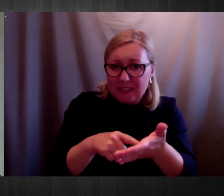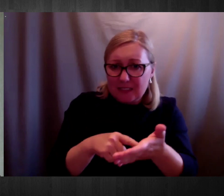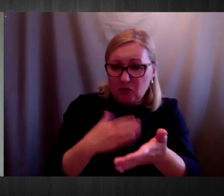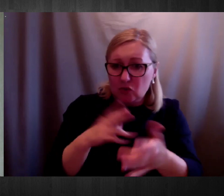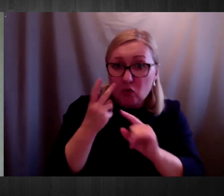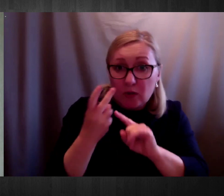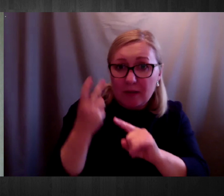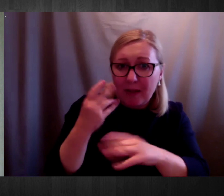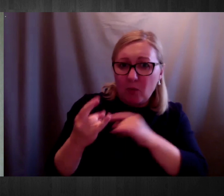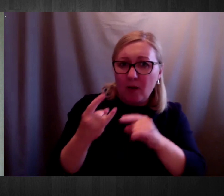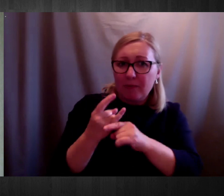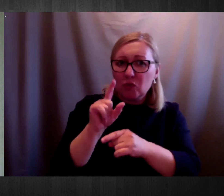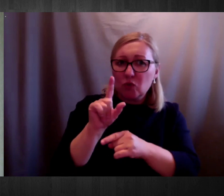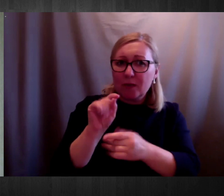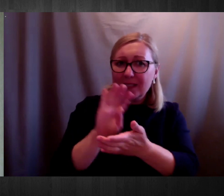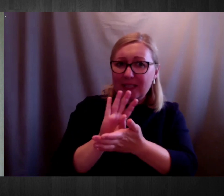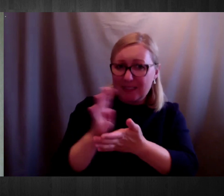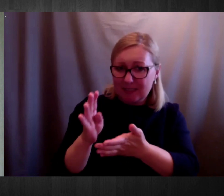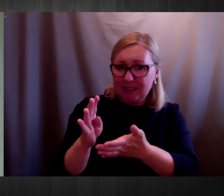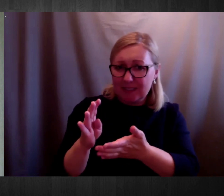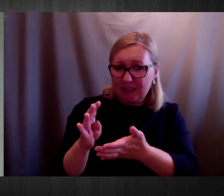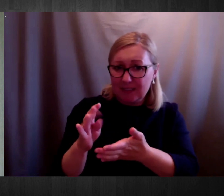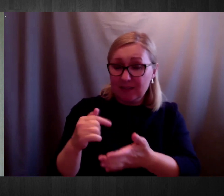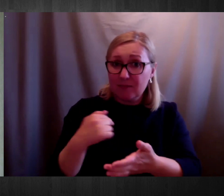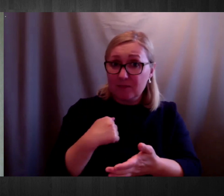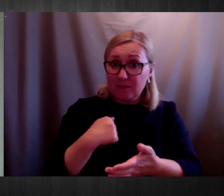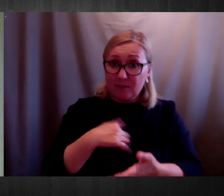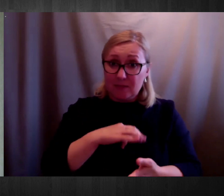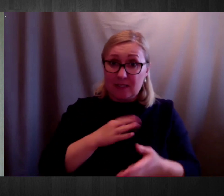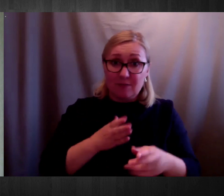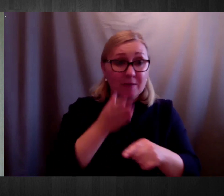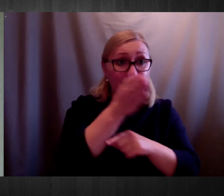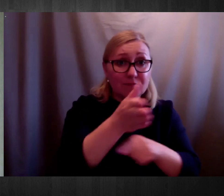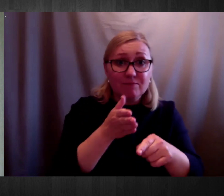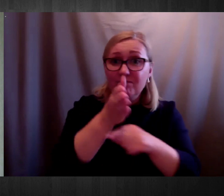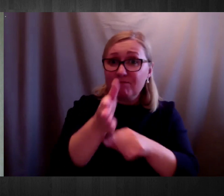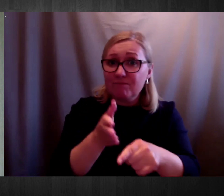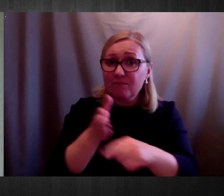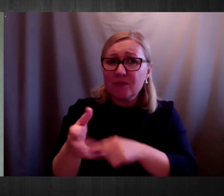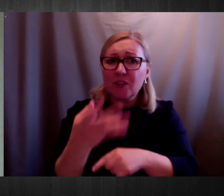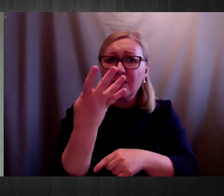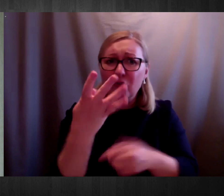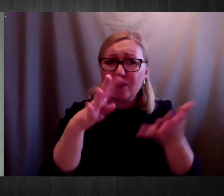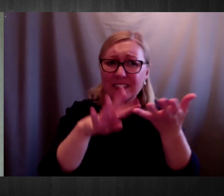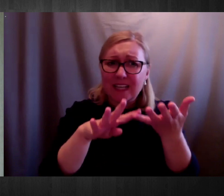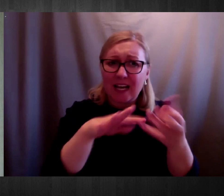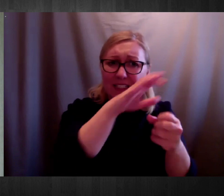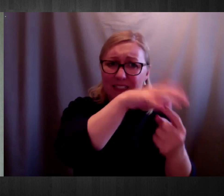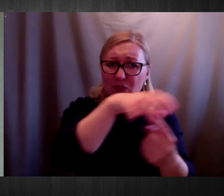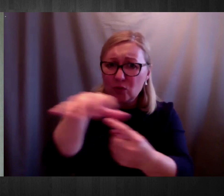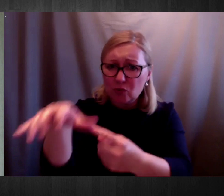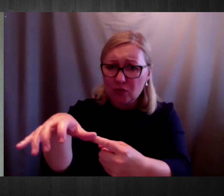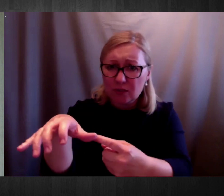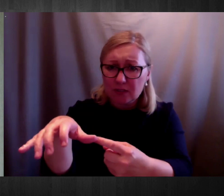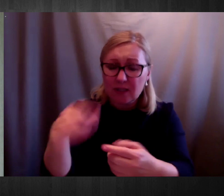I have looked at 43 facilities and the inspection reports for 2019 that are